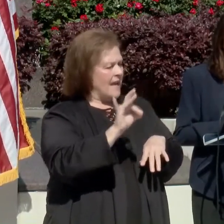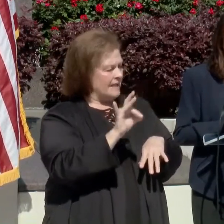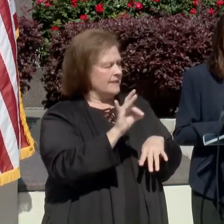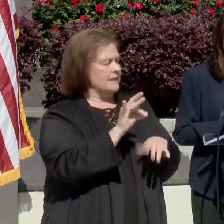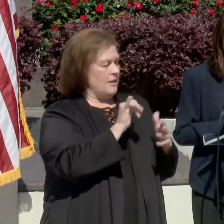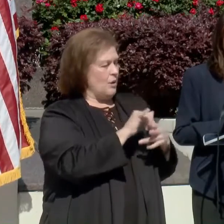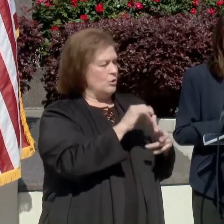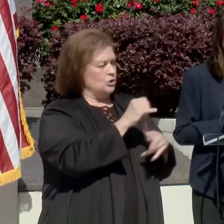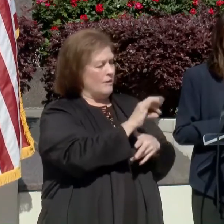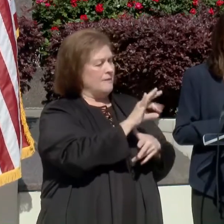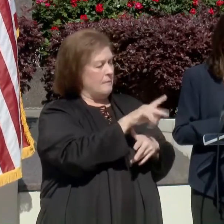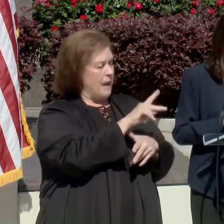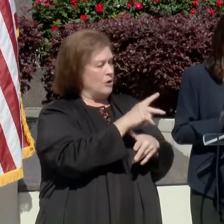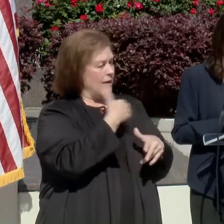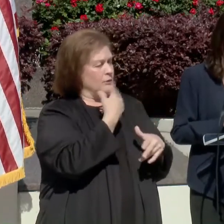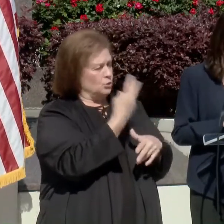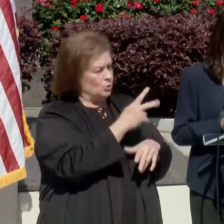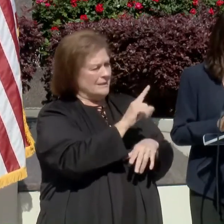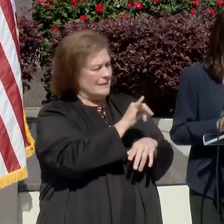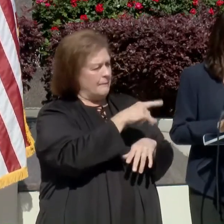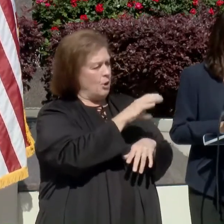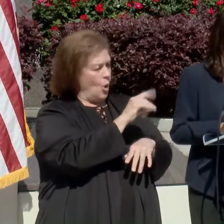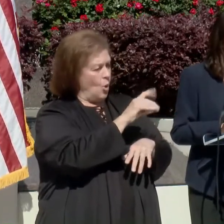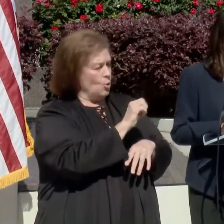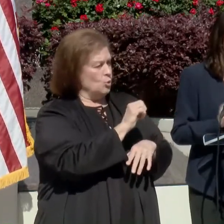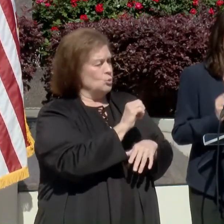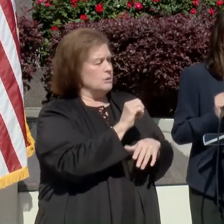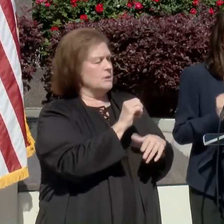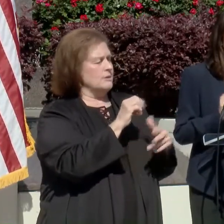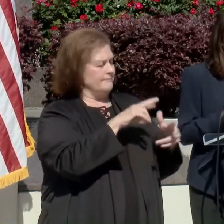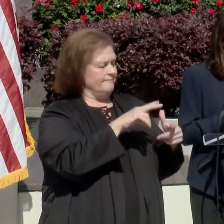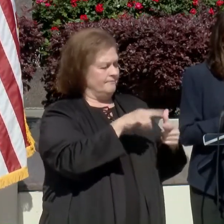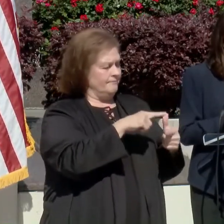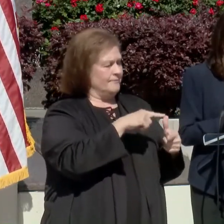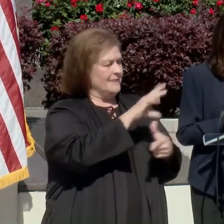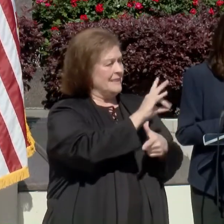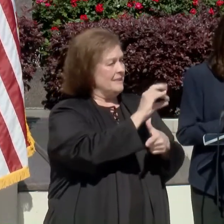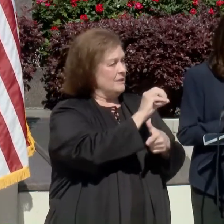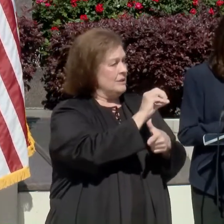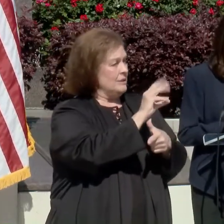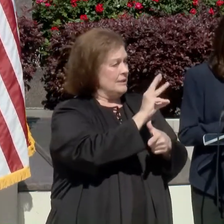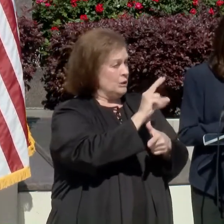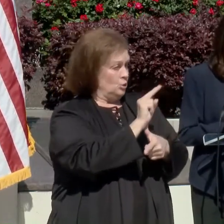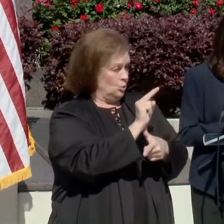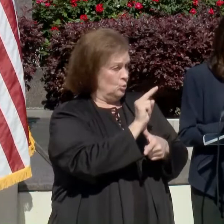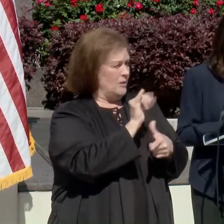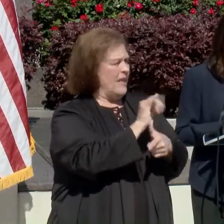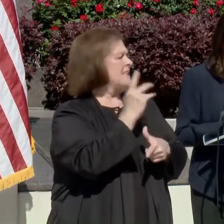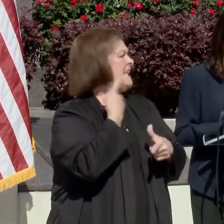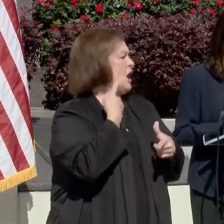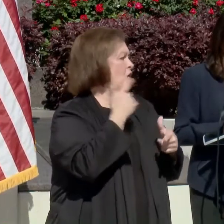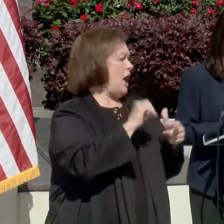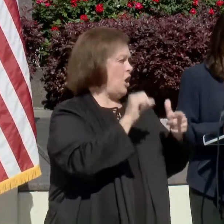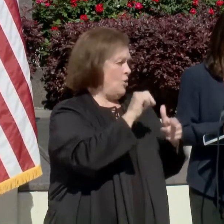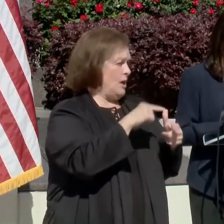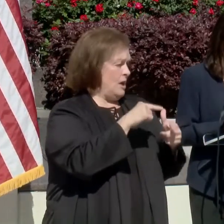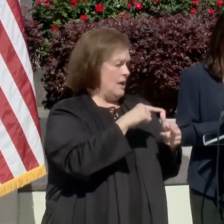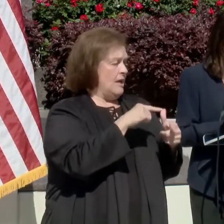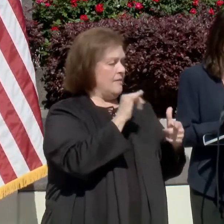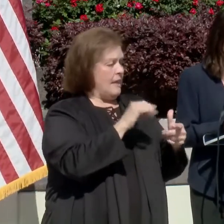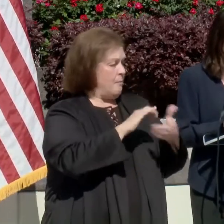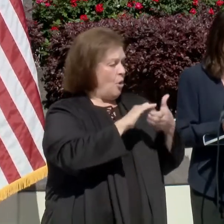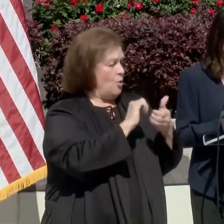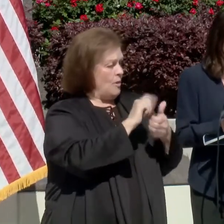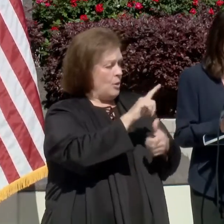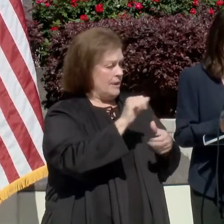is a pilot program. Jefferson Parish has two of those zip codes and the first one in 70062, which is the Kenner area with this